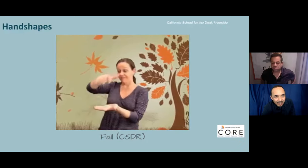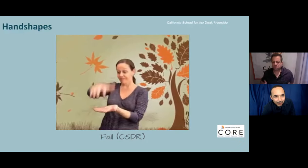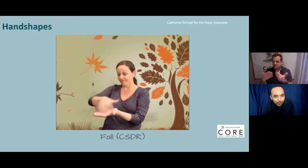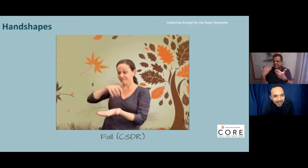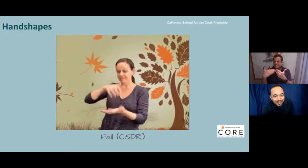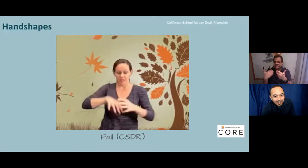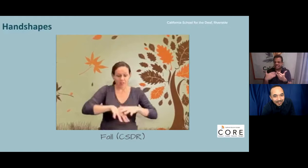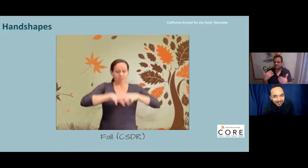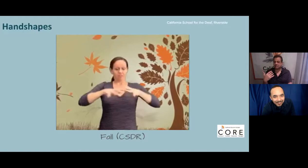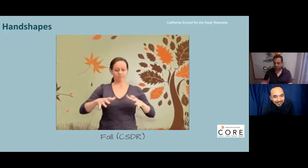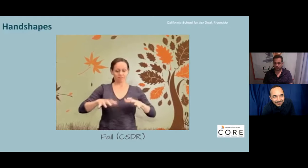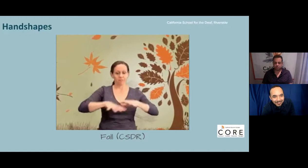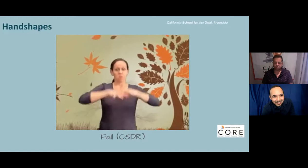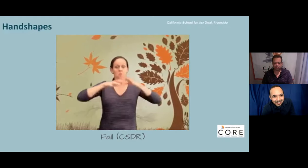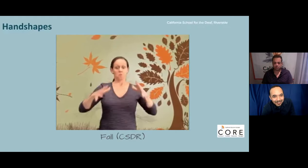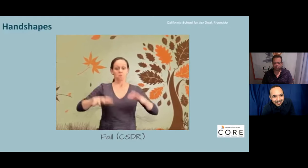And raking.